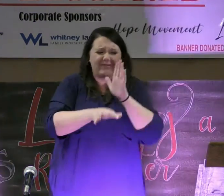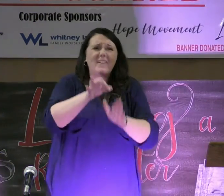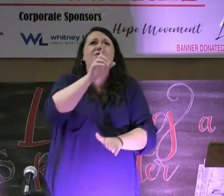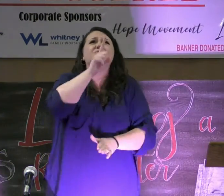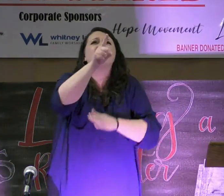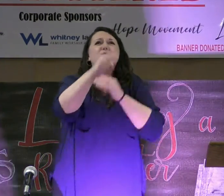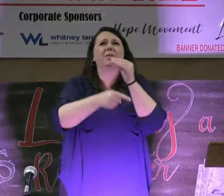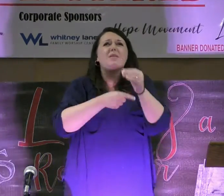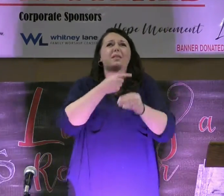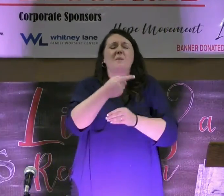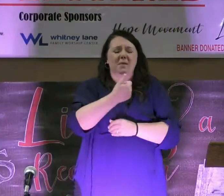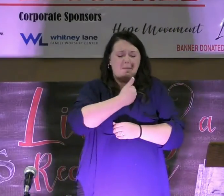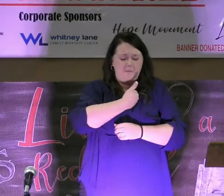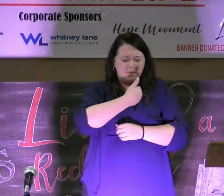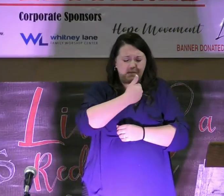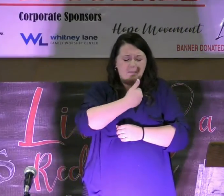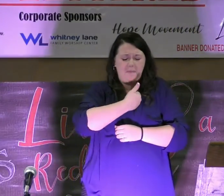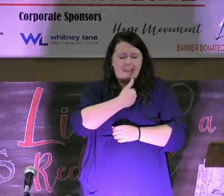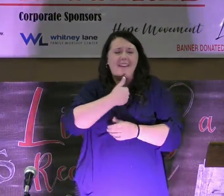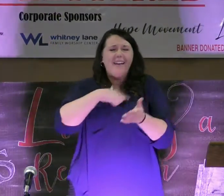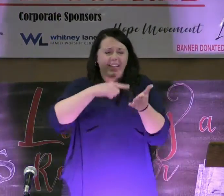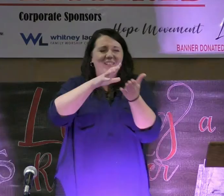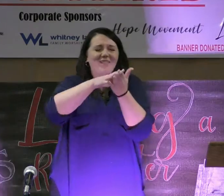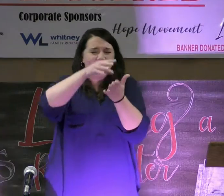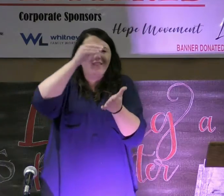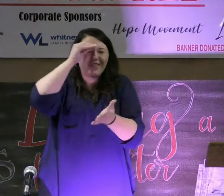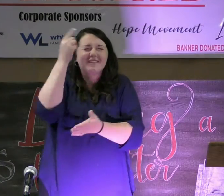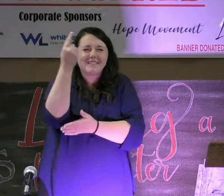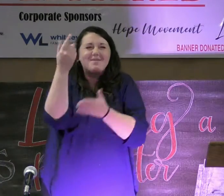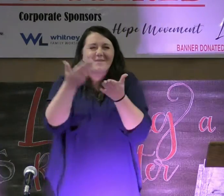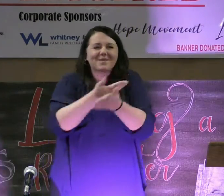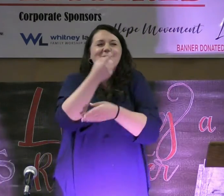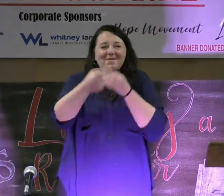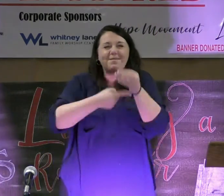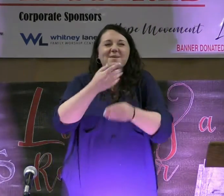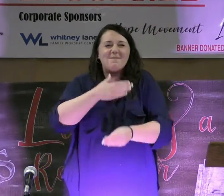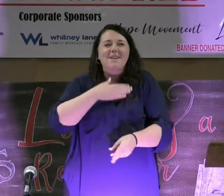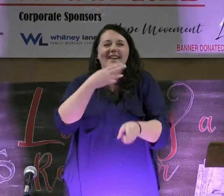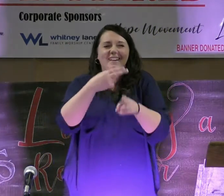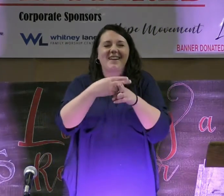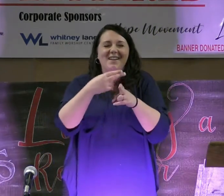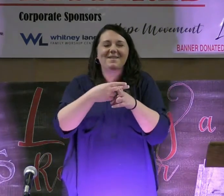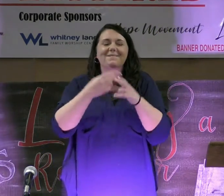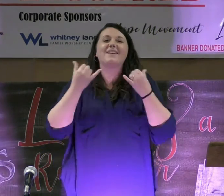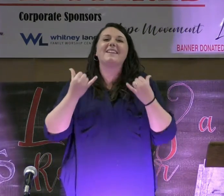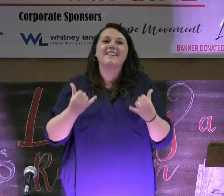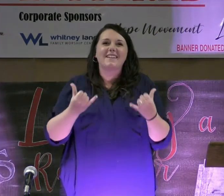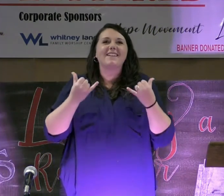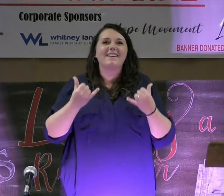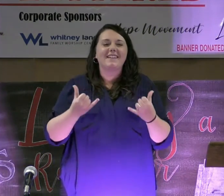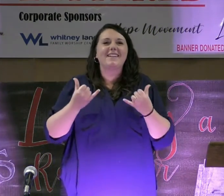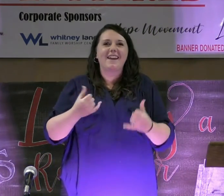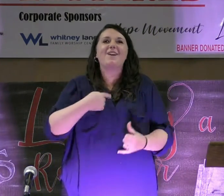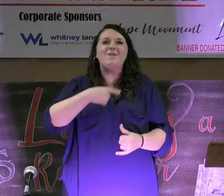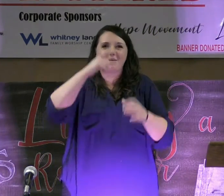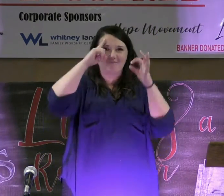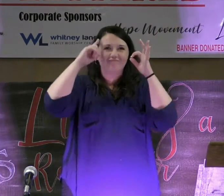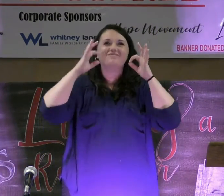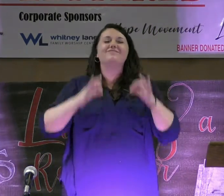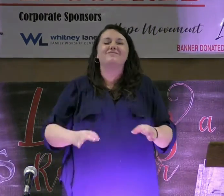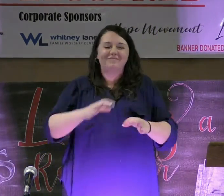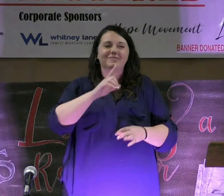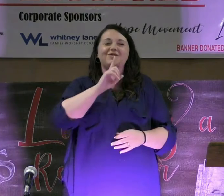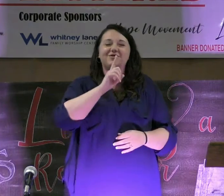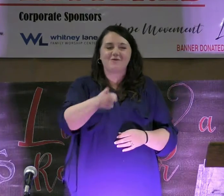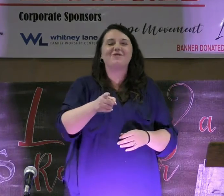truth of myself. I've learned something new about my name. And now this is what I am certain of.